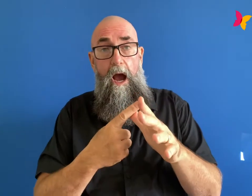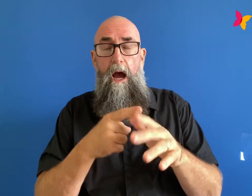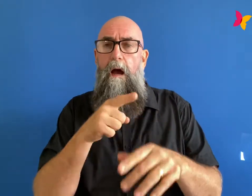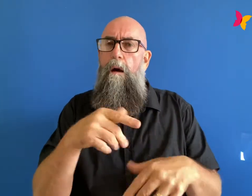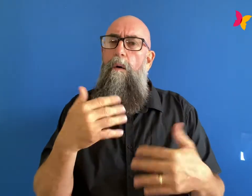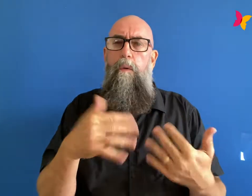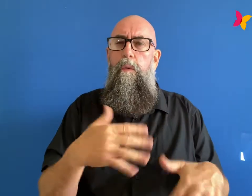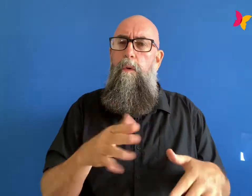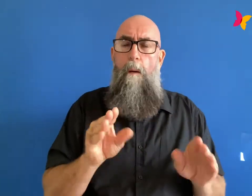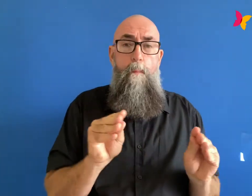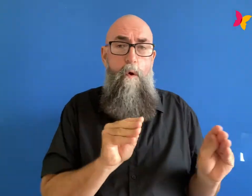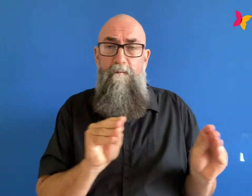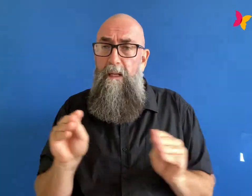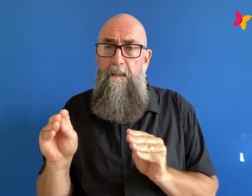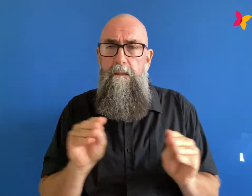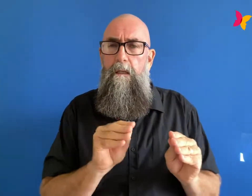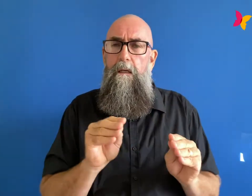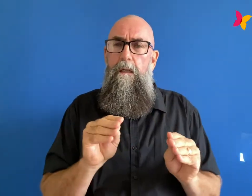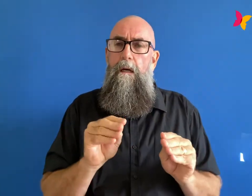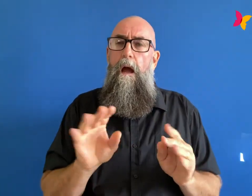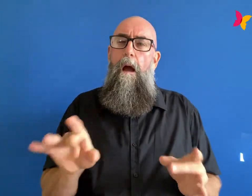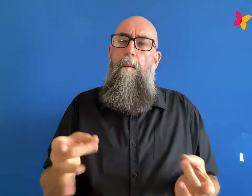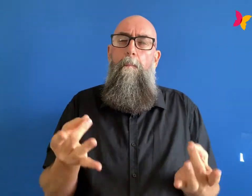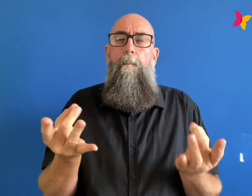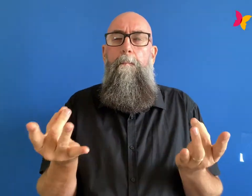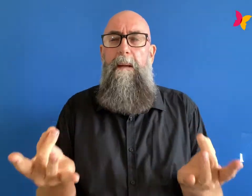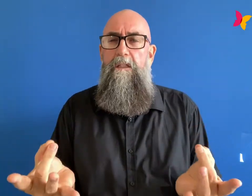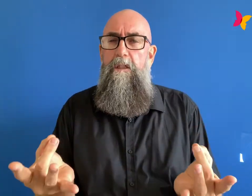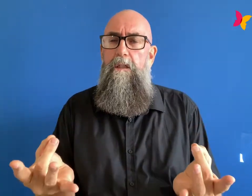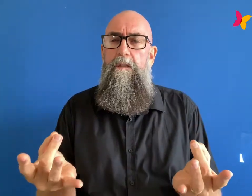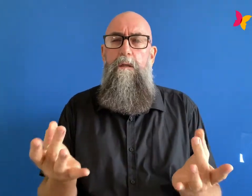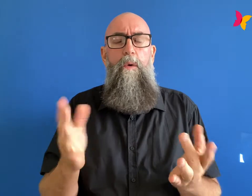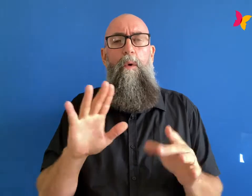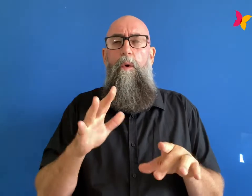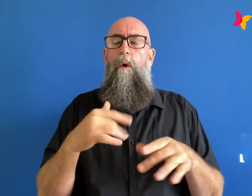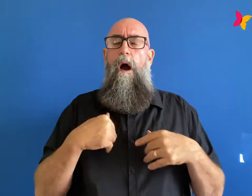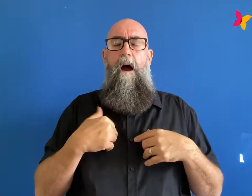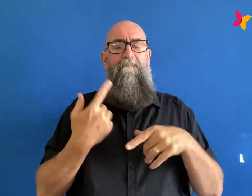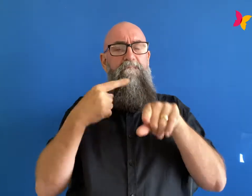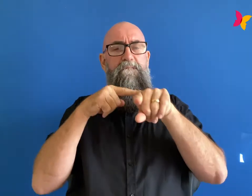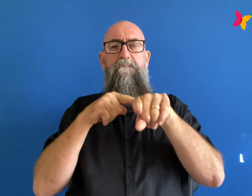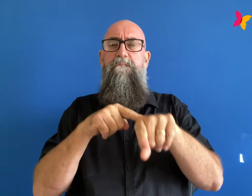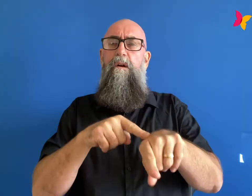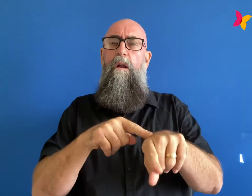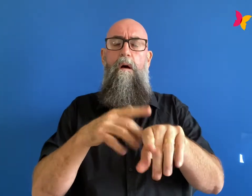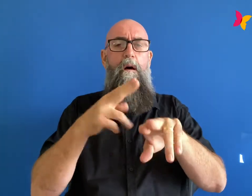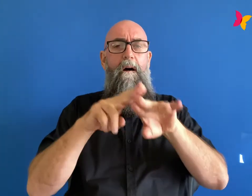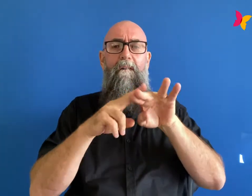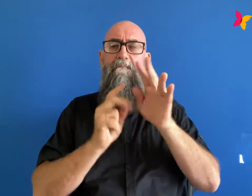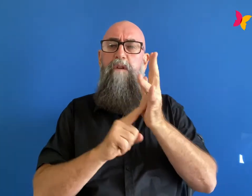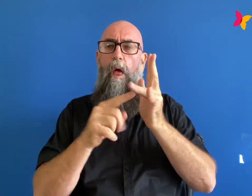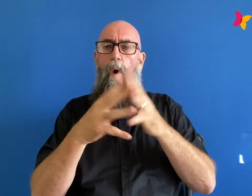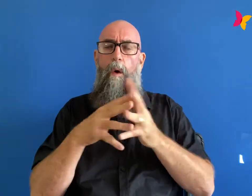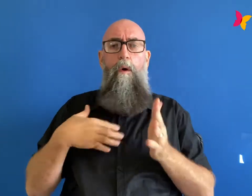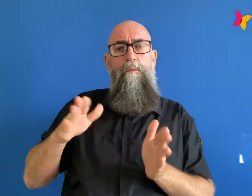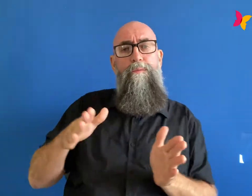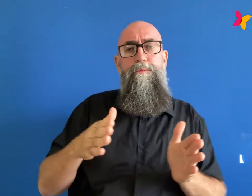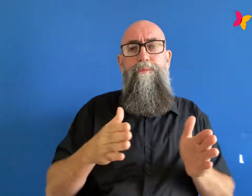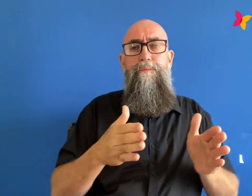and it's just flowing with the present moment and where you feel you want to go with it so it's kind of become my dancing